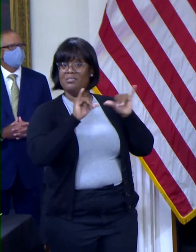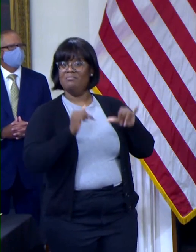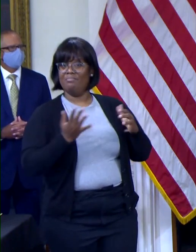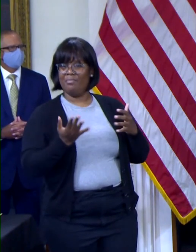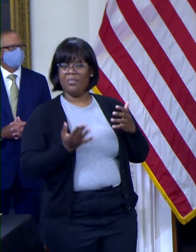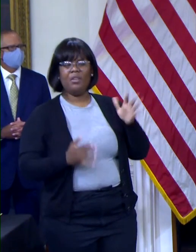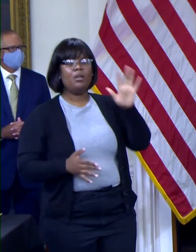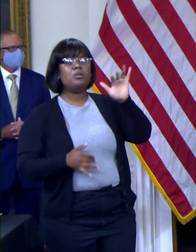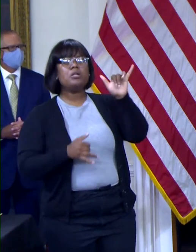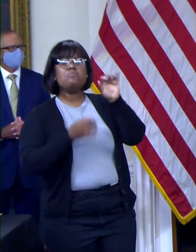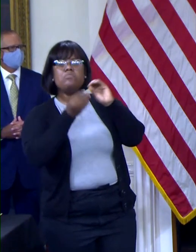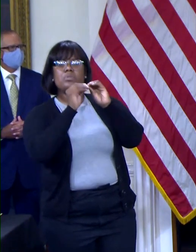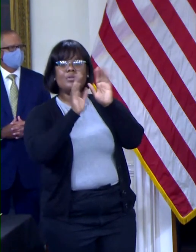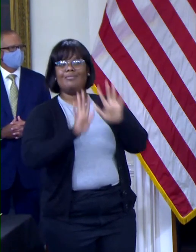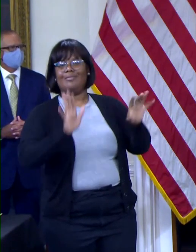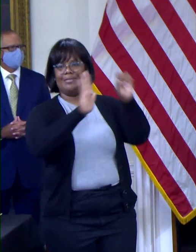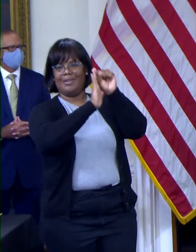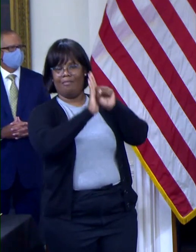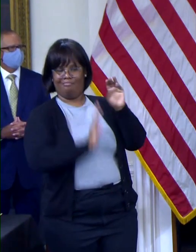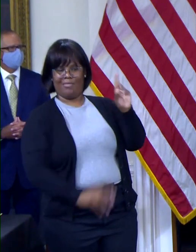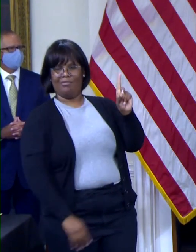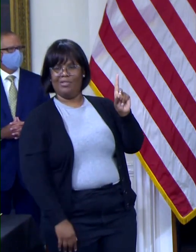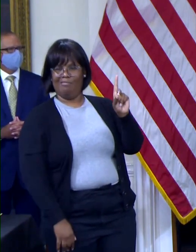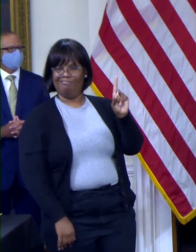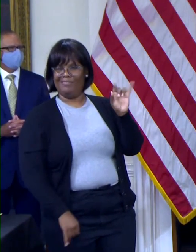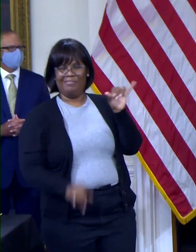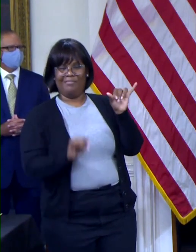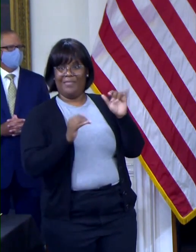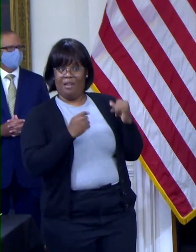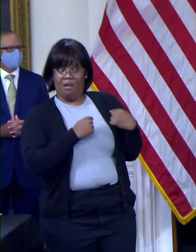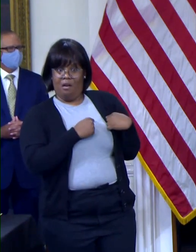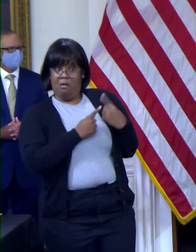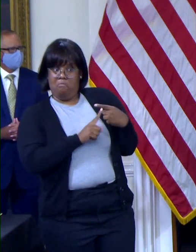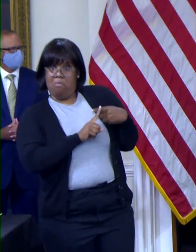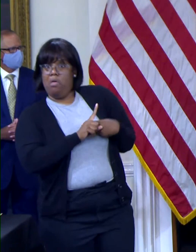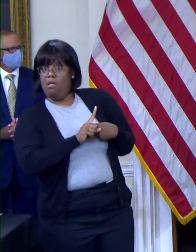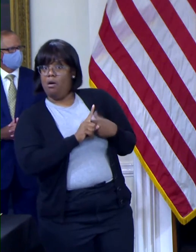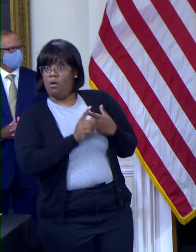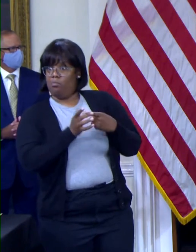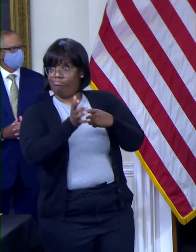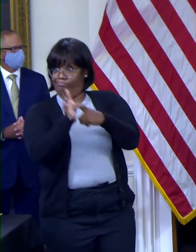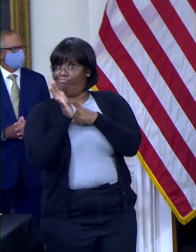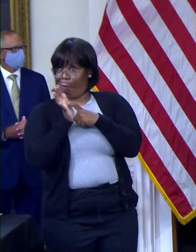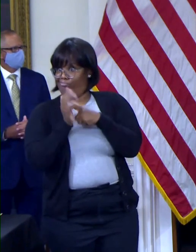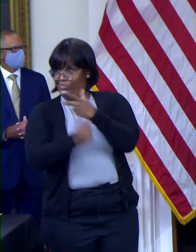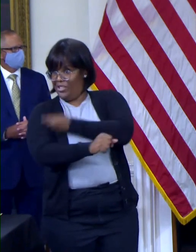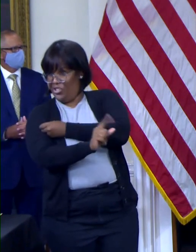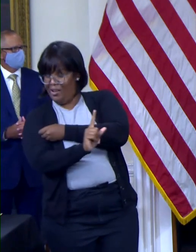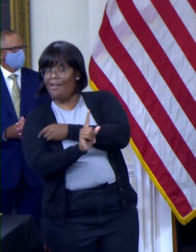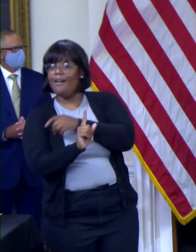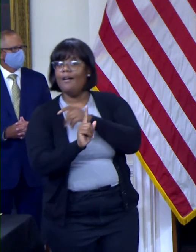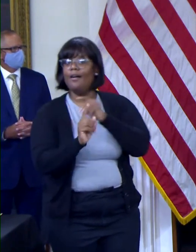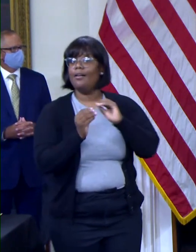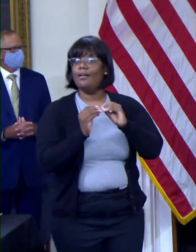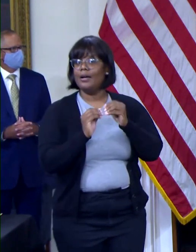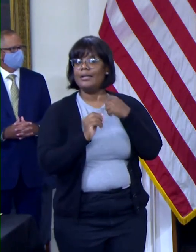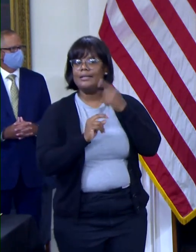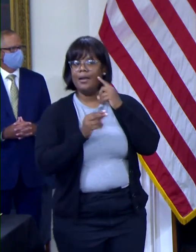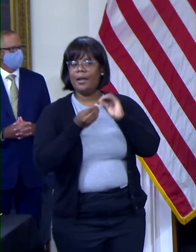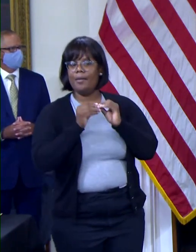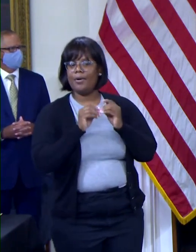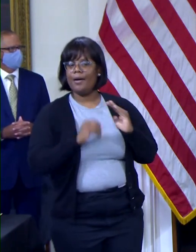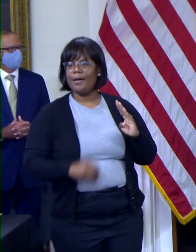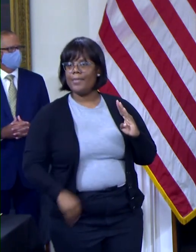state. Now in the last month since we've acquired vaccination, we've seen a steady uptick in